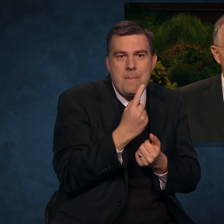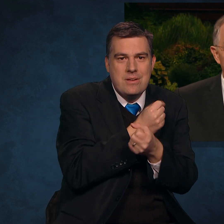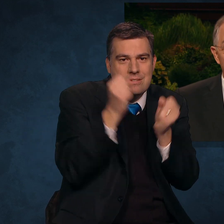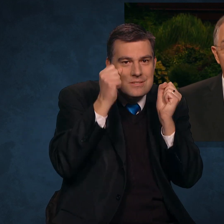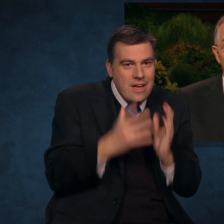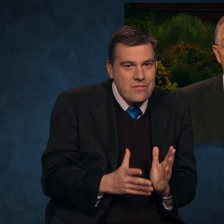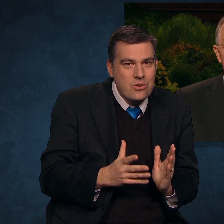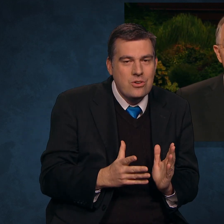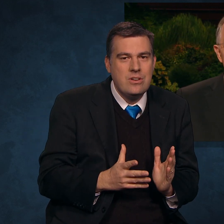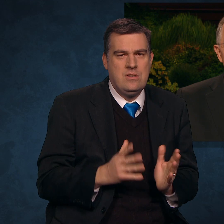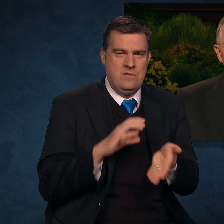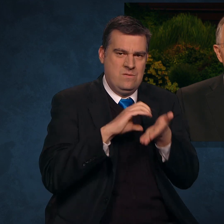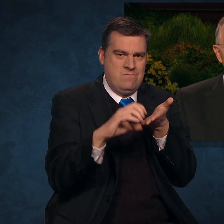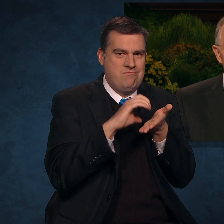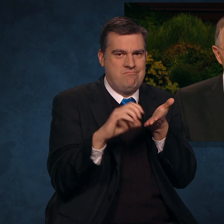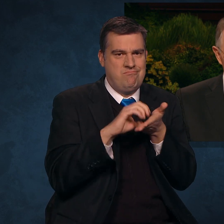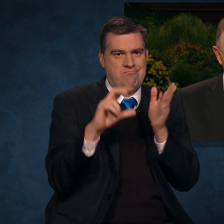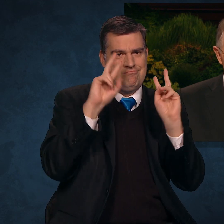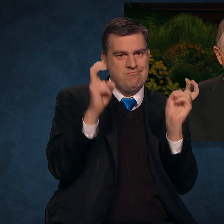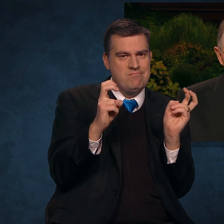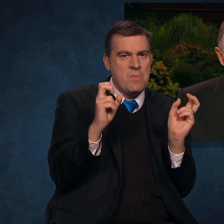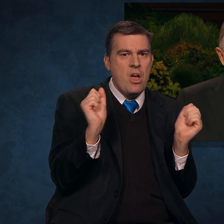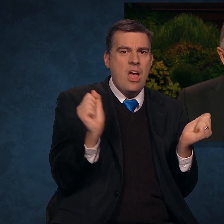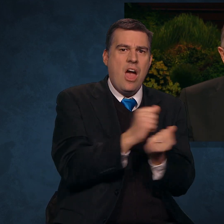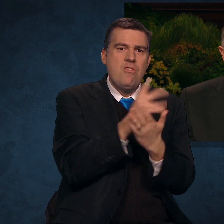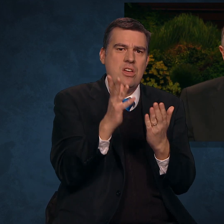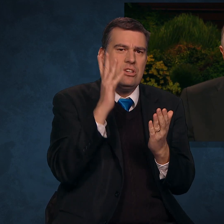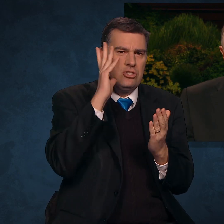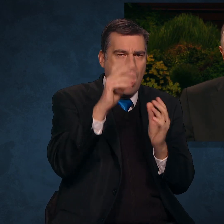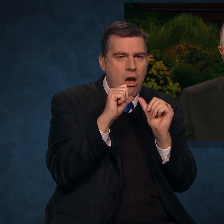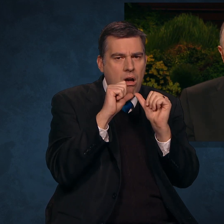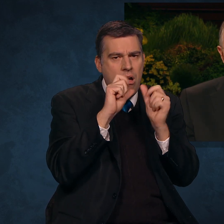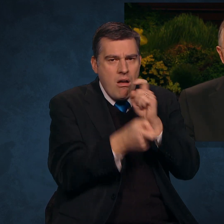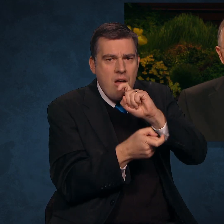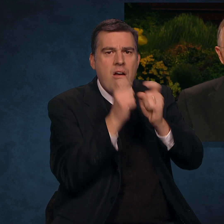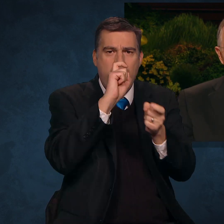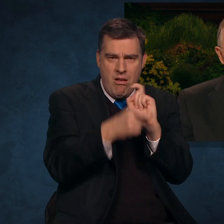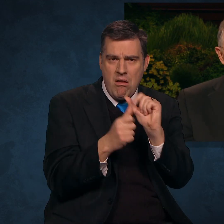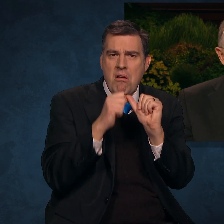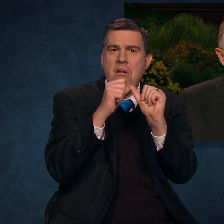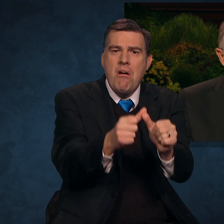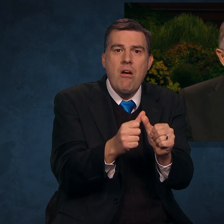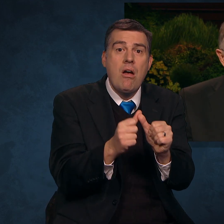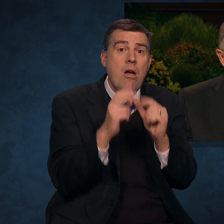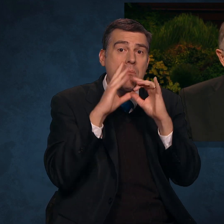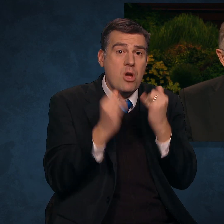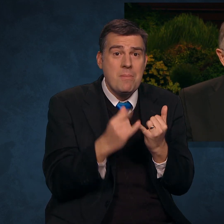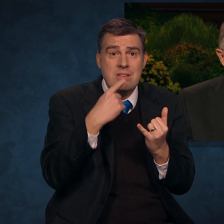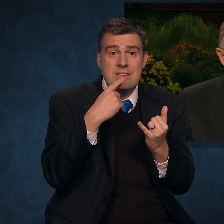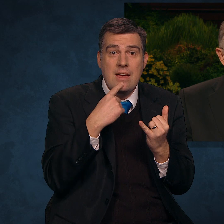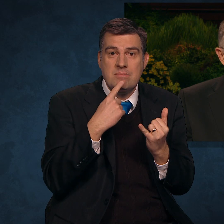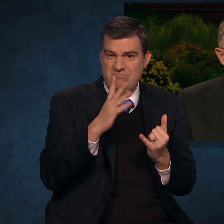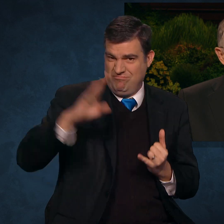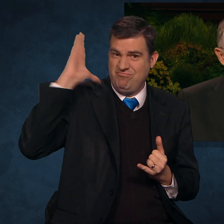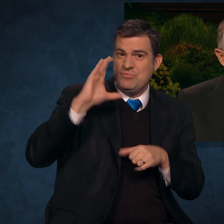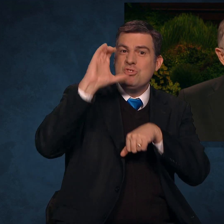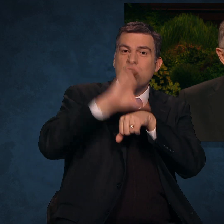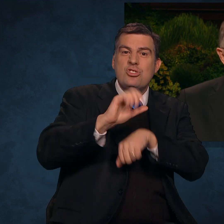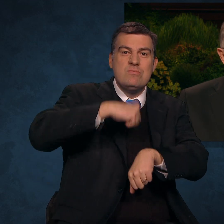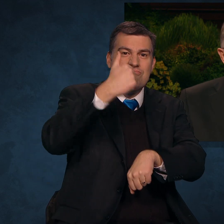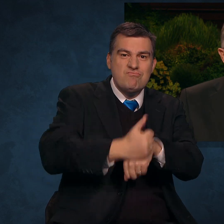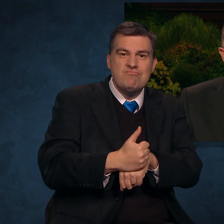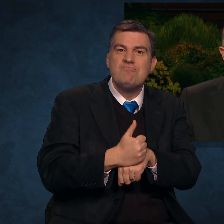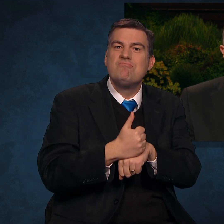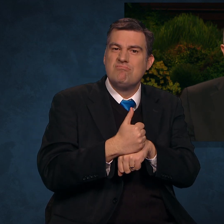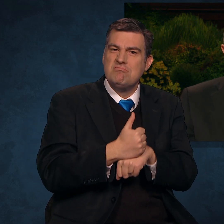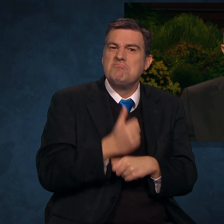scriptures declare that all things shall be in commotion. Brigham Young said, It was revealed to me in the commencement of this church